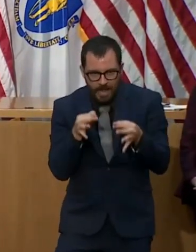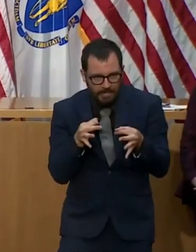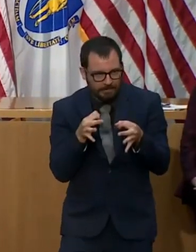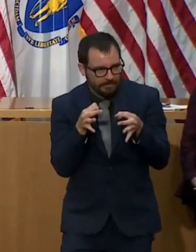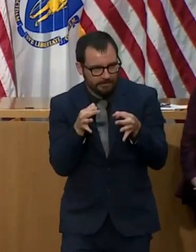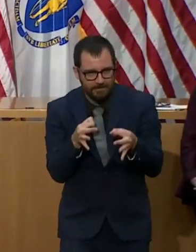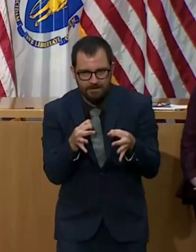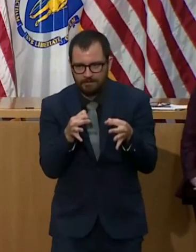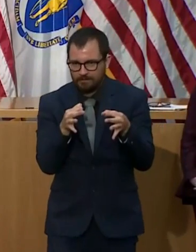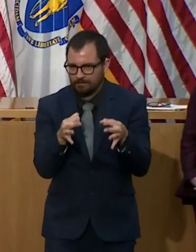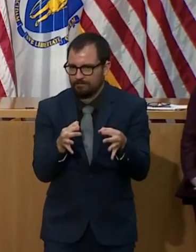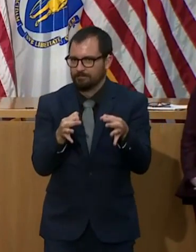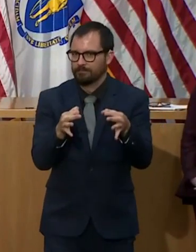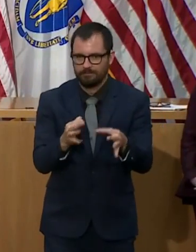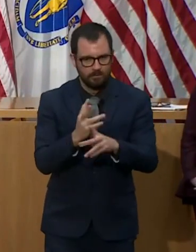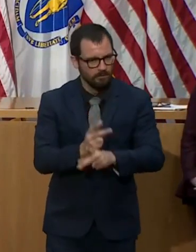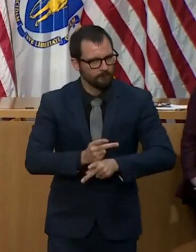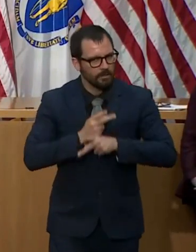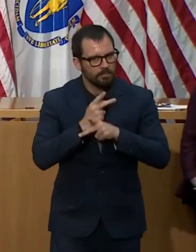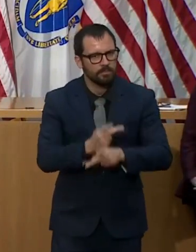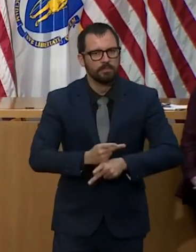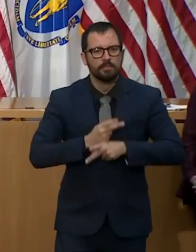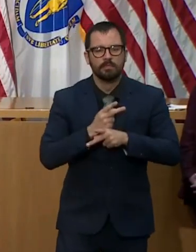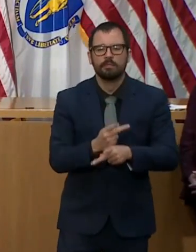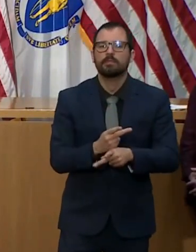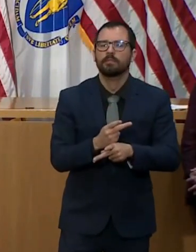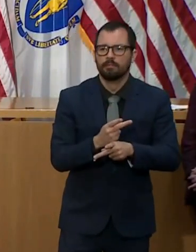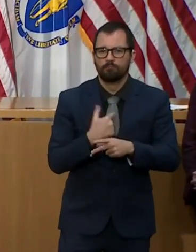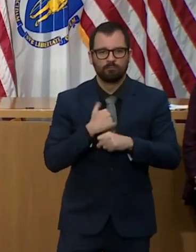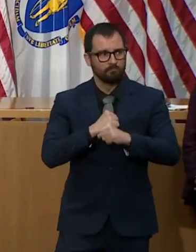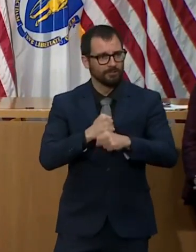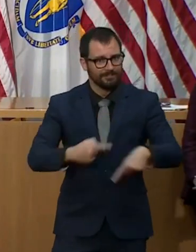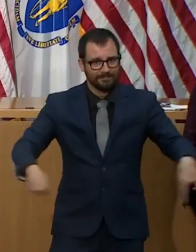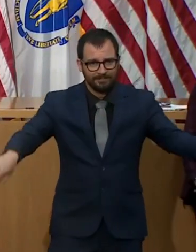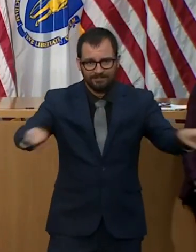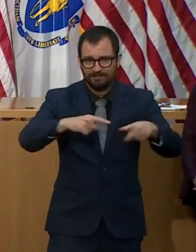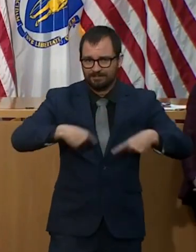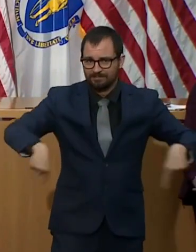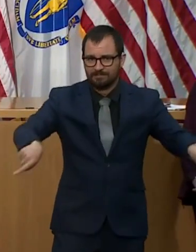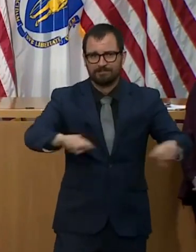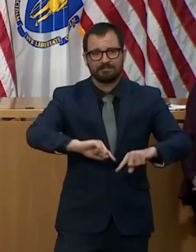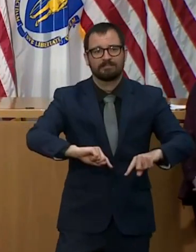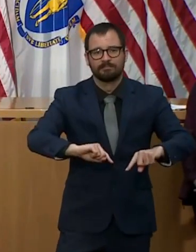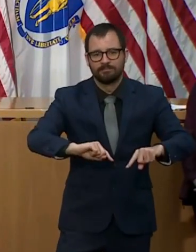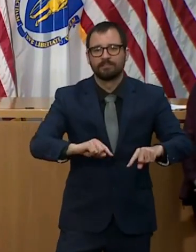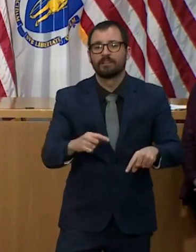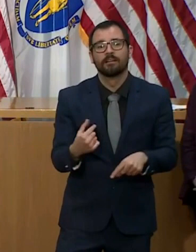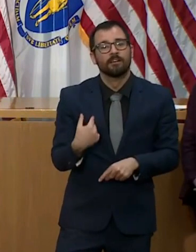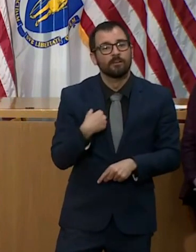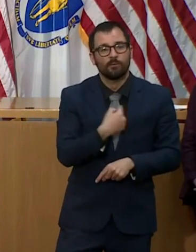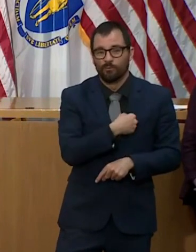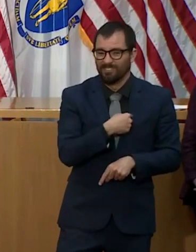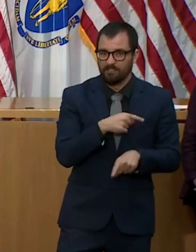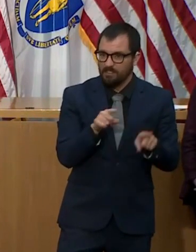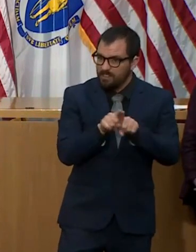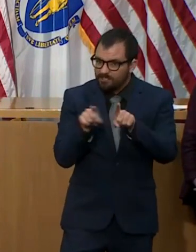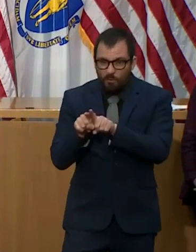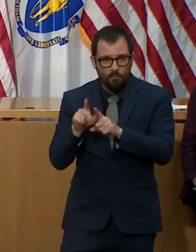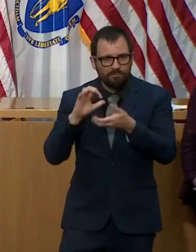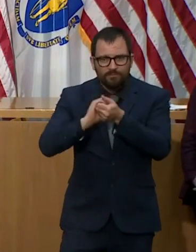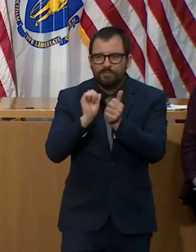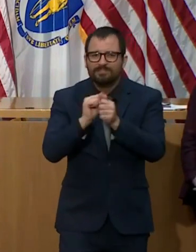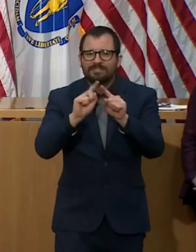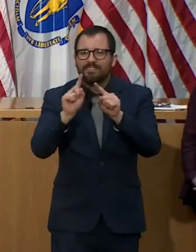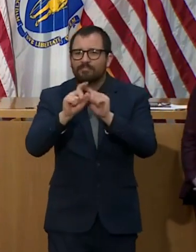we'll also work with our neighboring states on strategies that make sense for us and for the Northeast region. As I said many times